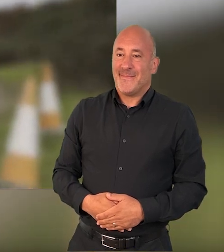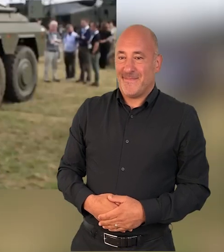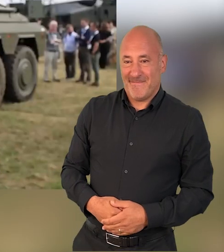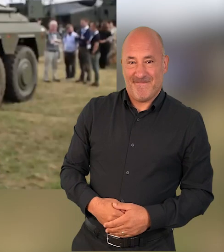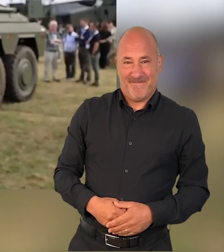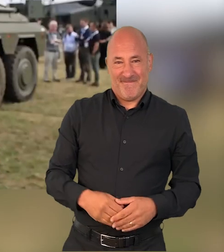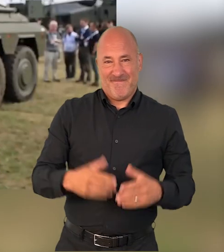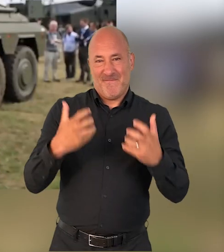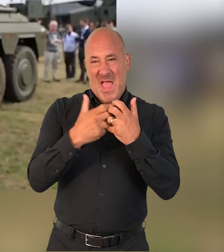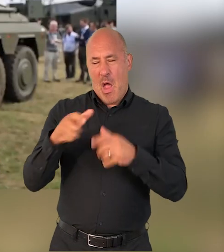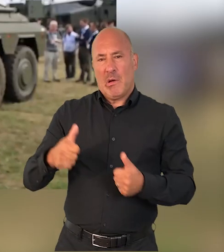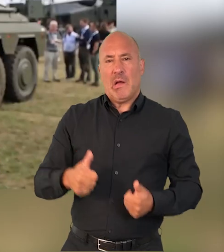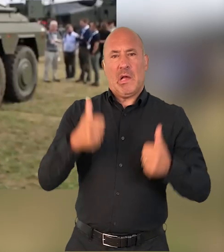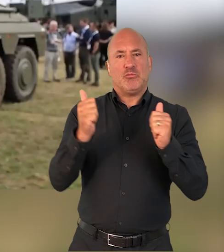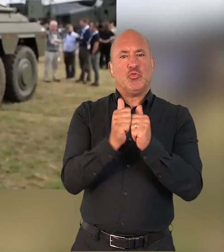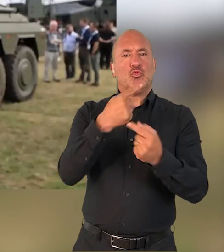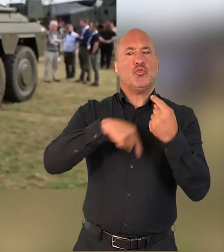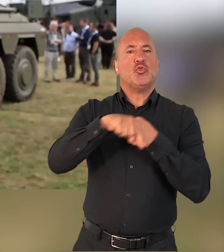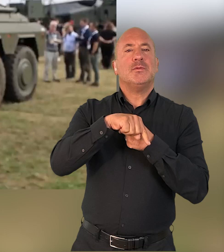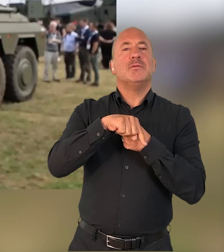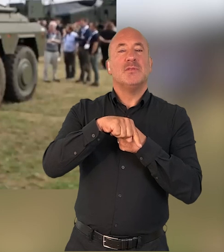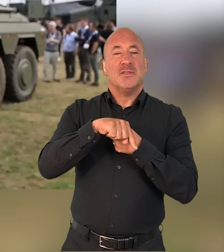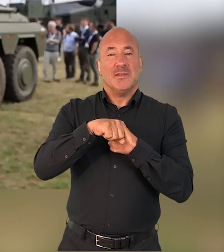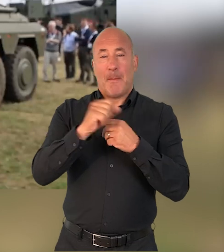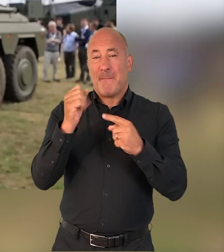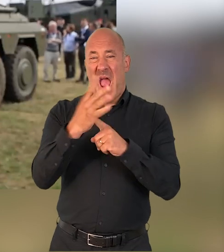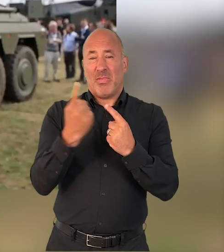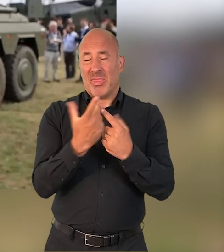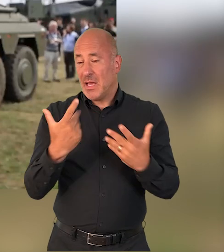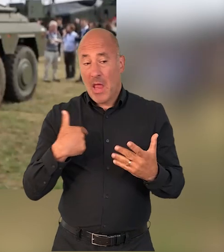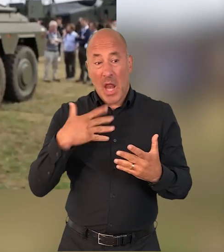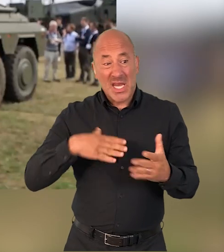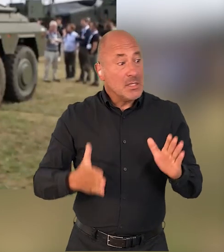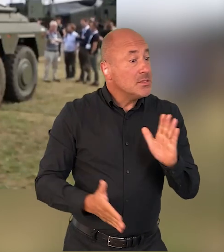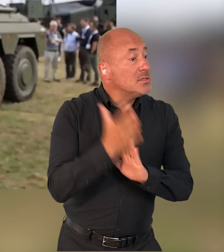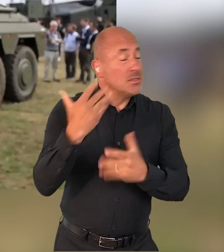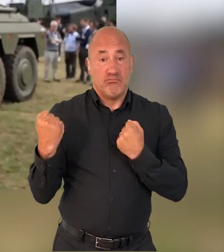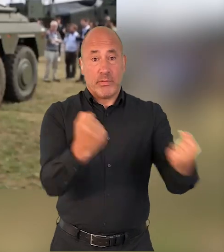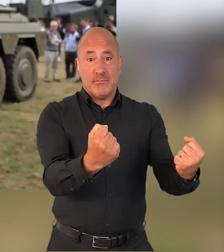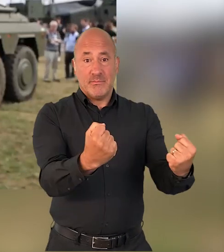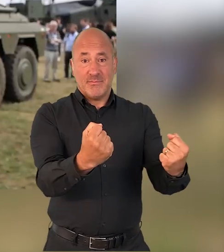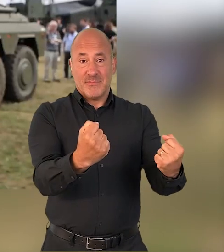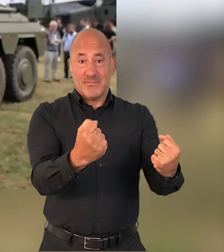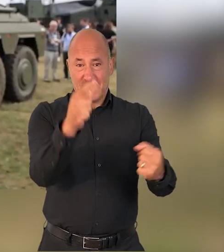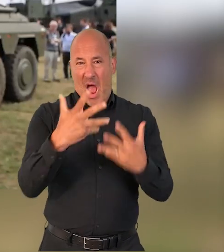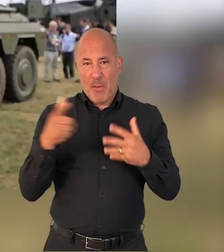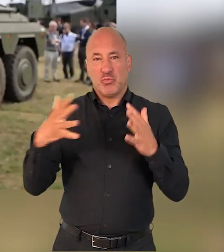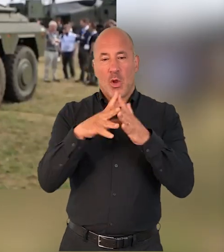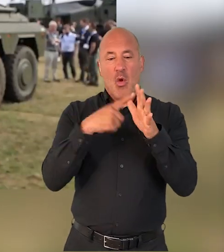I think the way the Boxer vehicle would enhance the unit, the main aspect being that we can just take it where we need to go. So at the moment with the Warrior we've got to get it